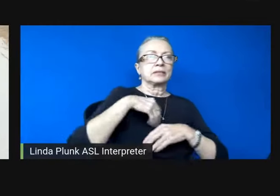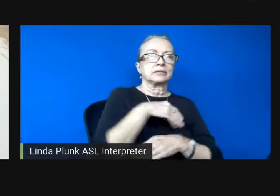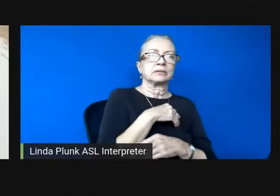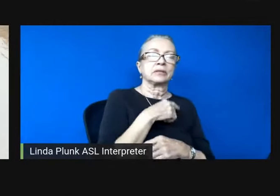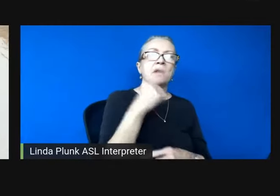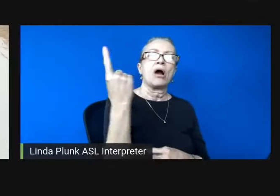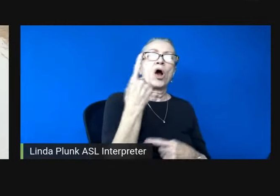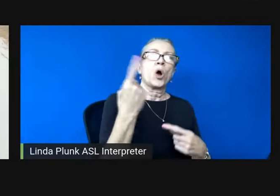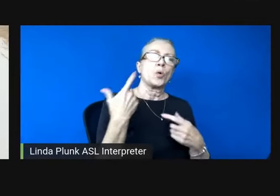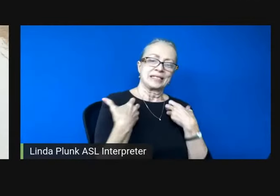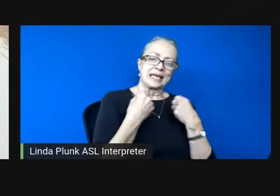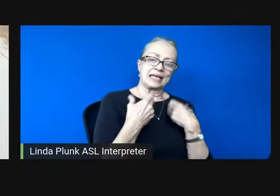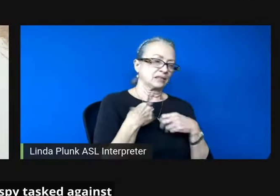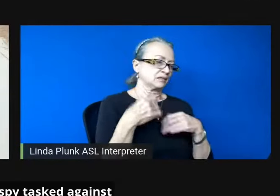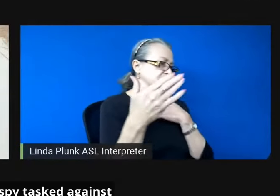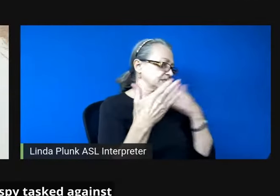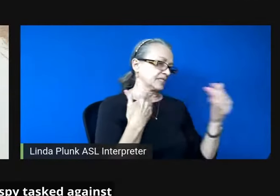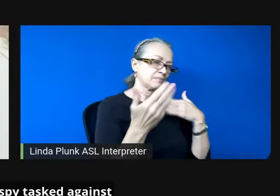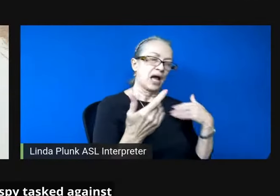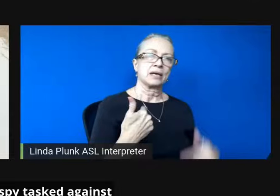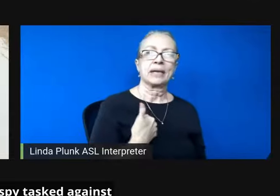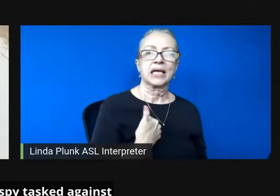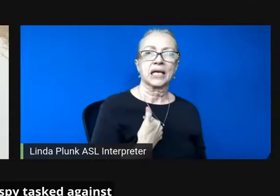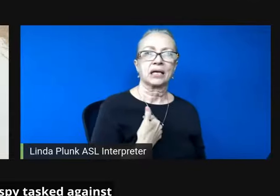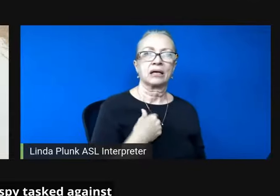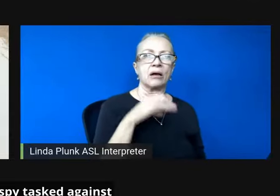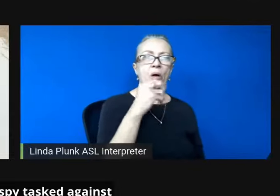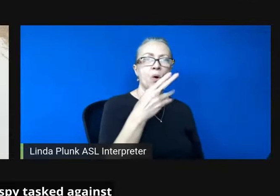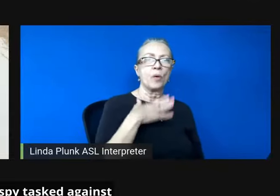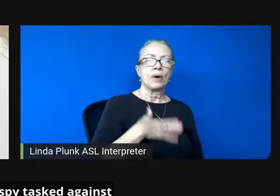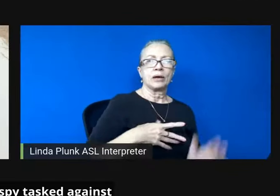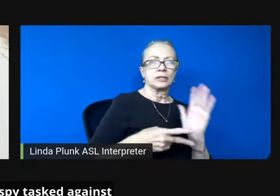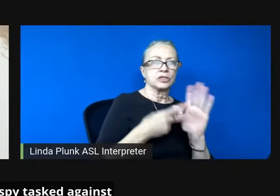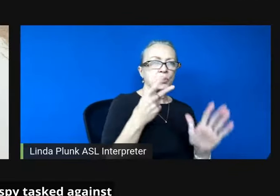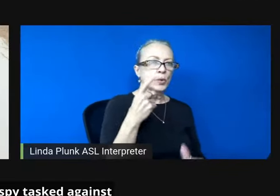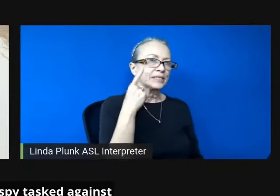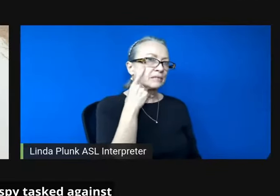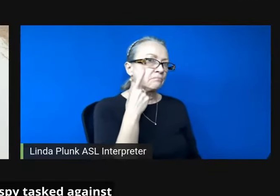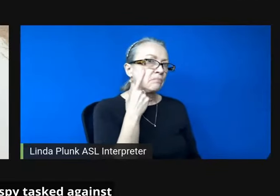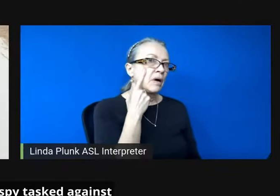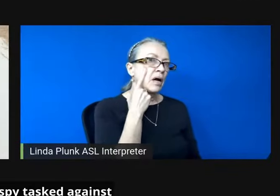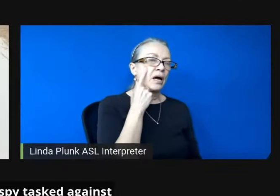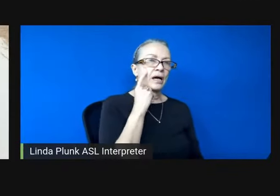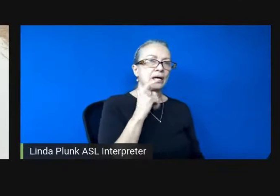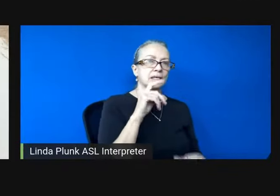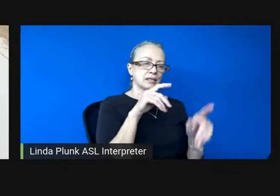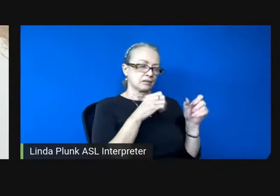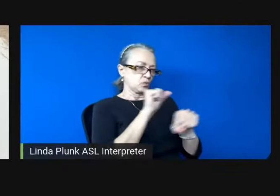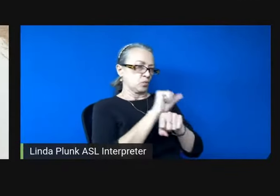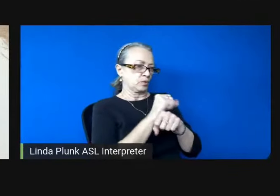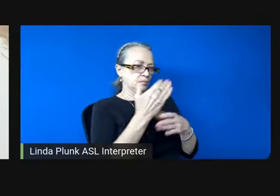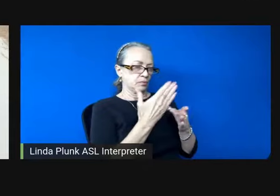despite me oh body twin spy tasked against my plot to rush the